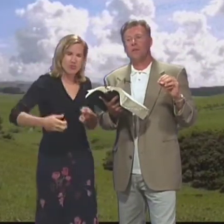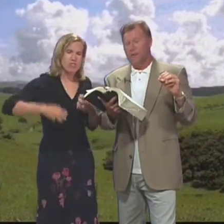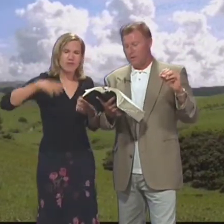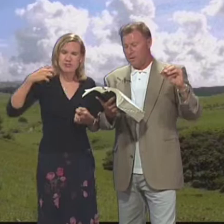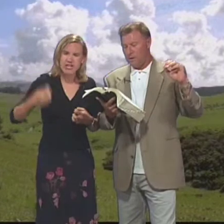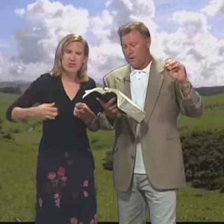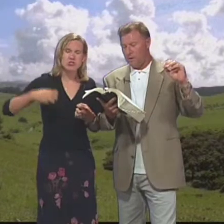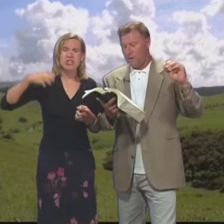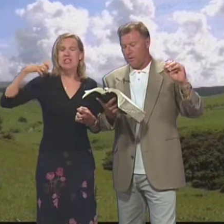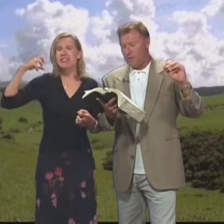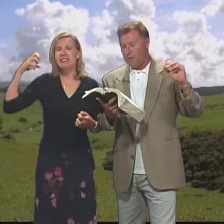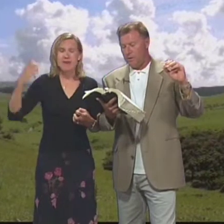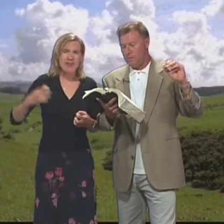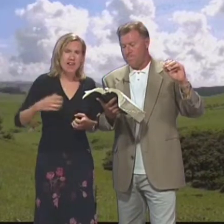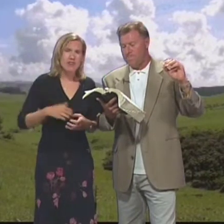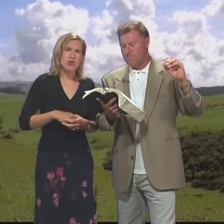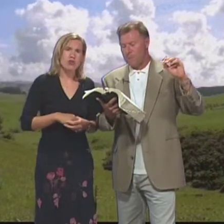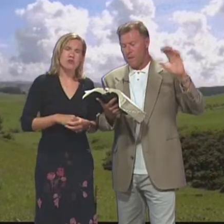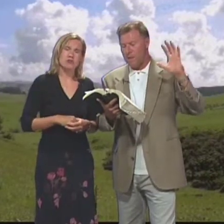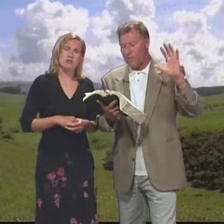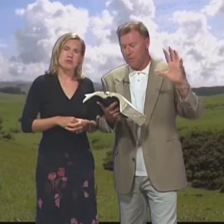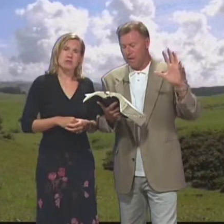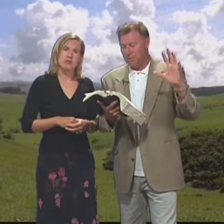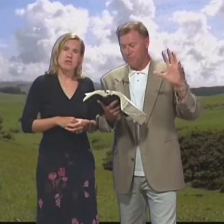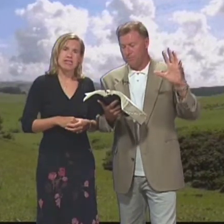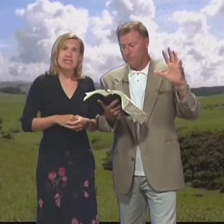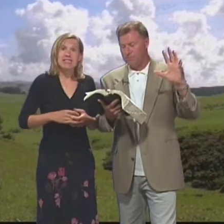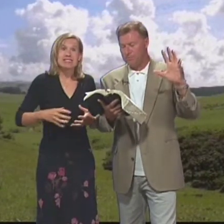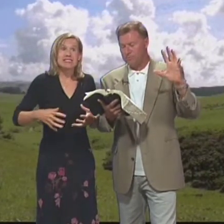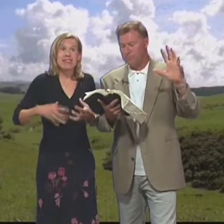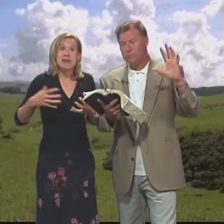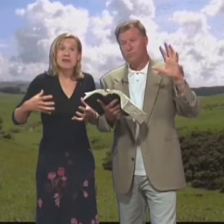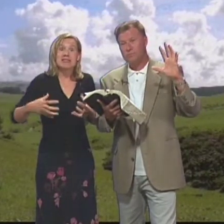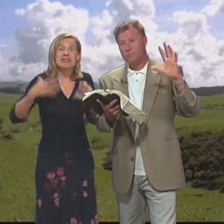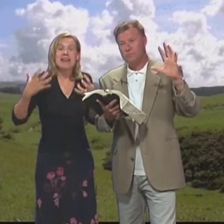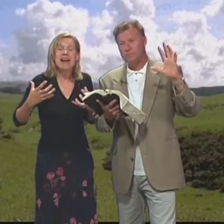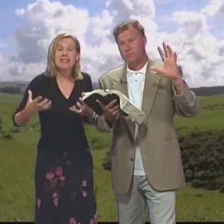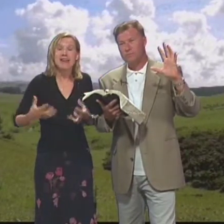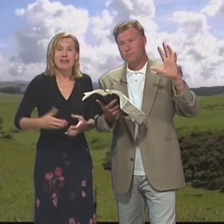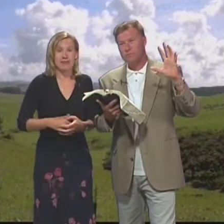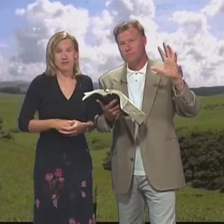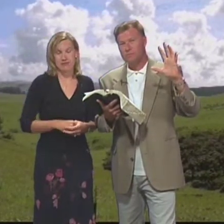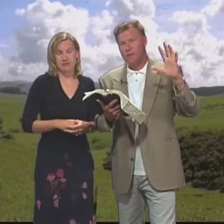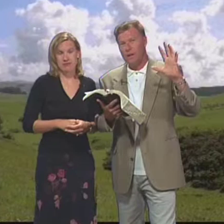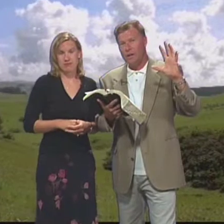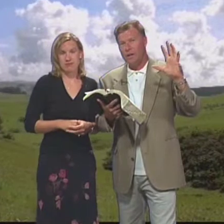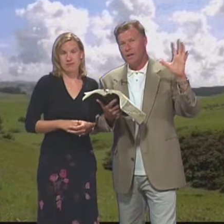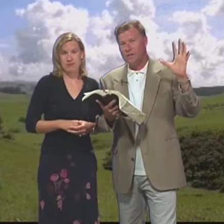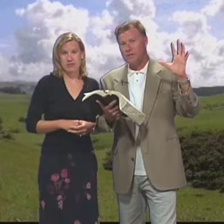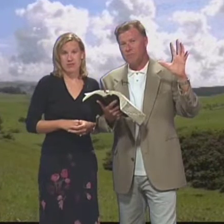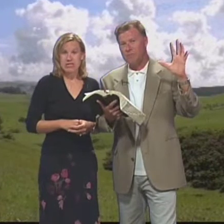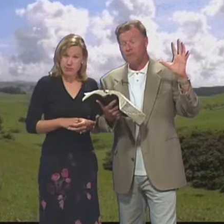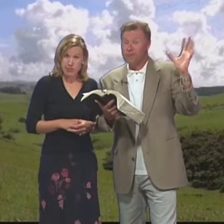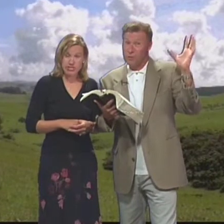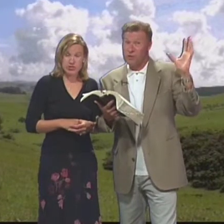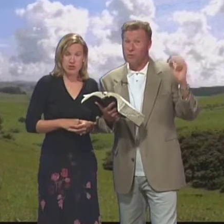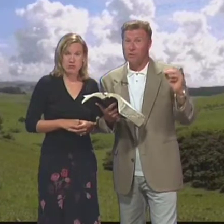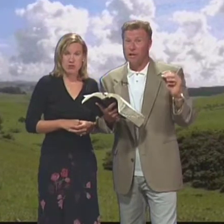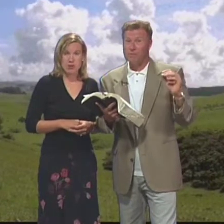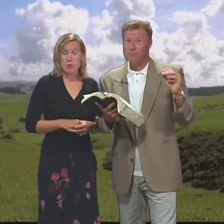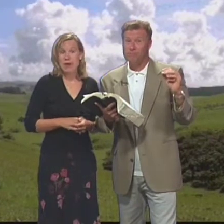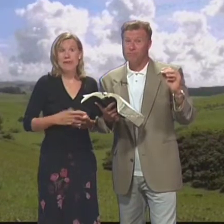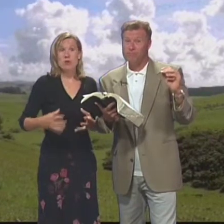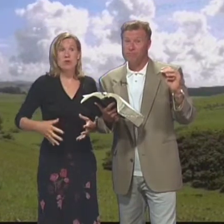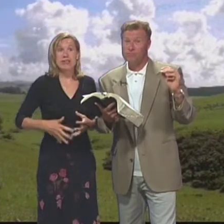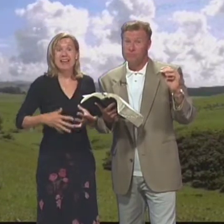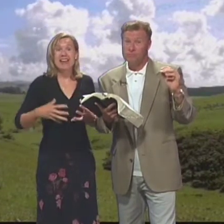manejándose Esforzándose Trabajando And they burn out Y se queman Se desgastan And thus Once you're